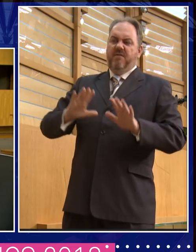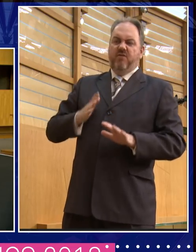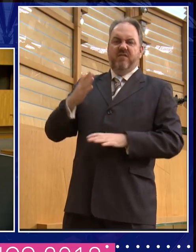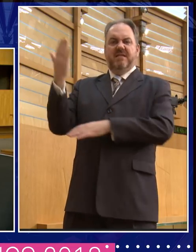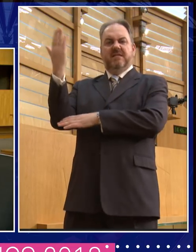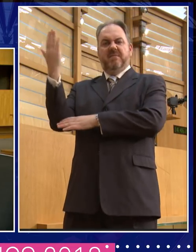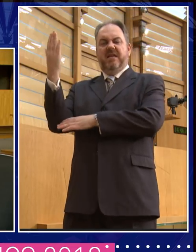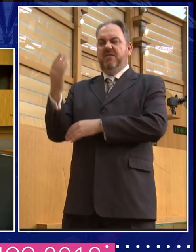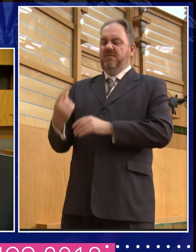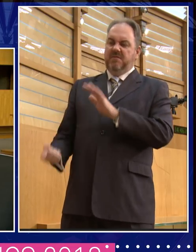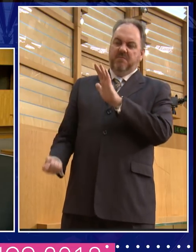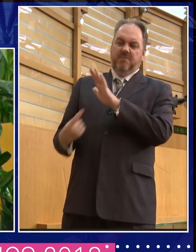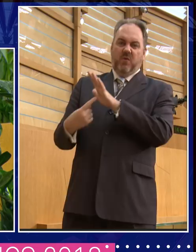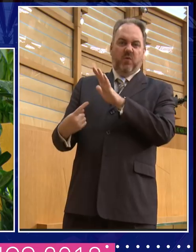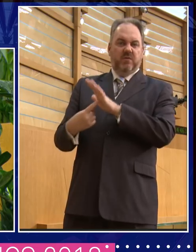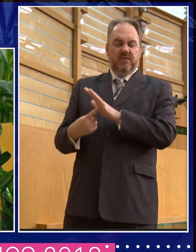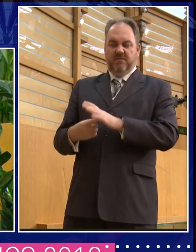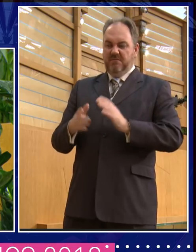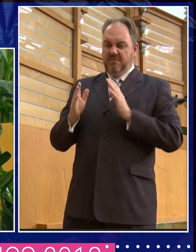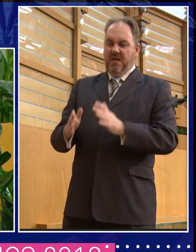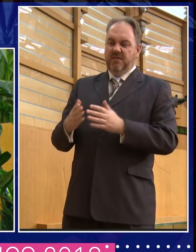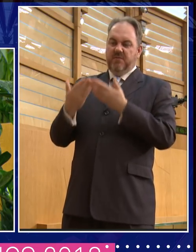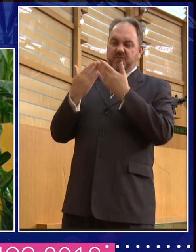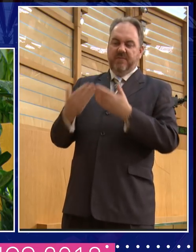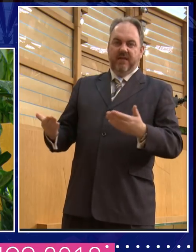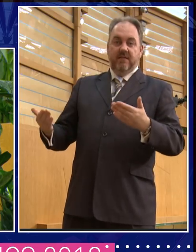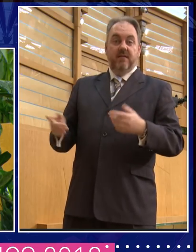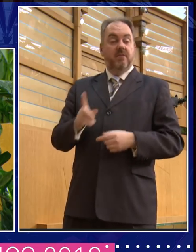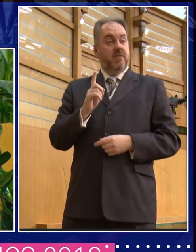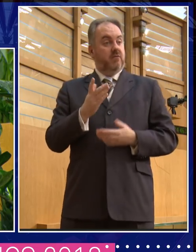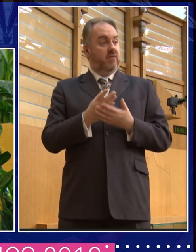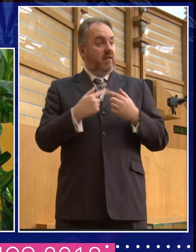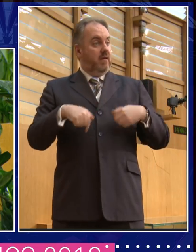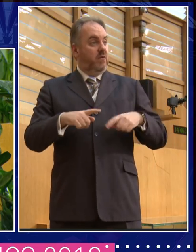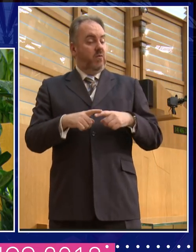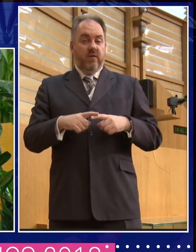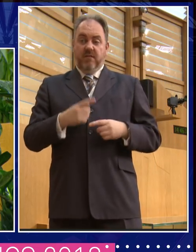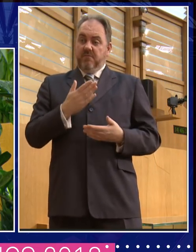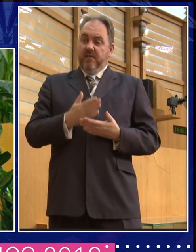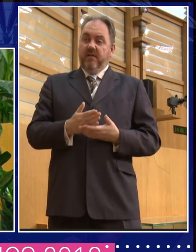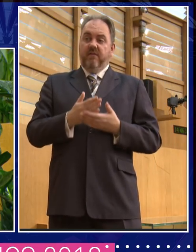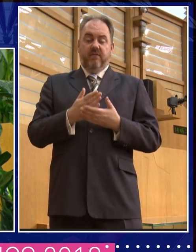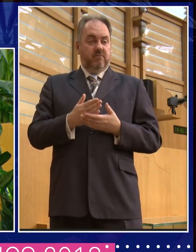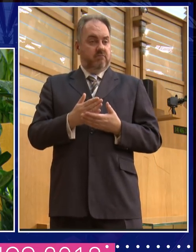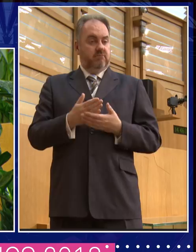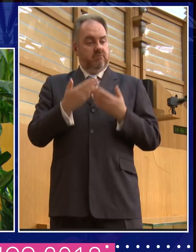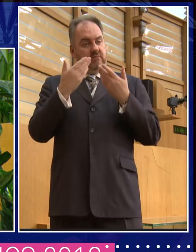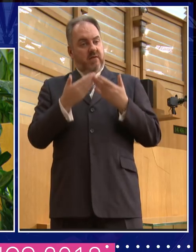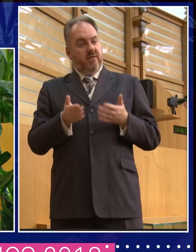as everything. Well, actually, most of us do not think that, um, free speech